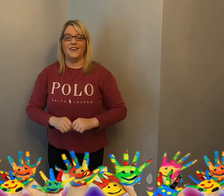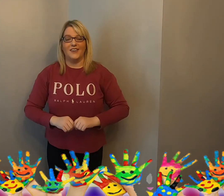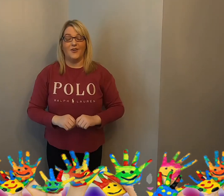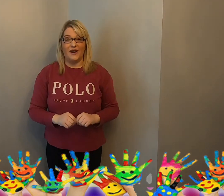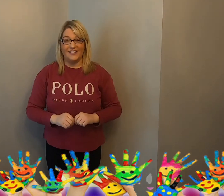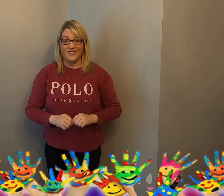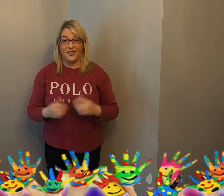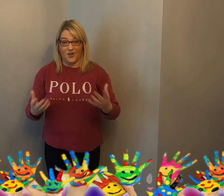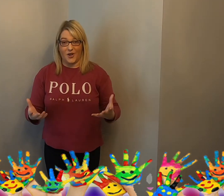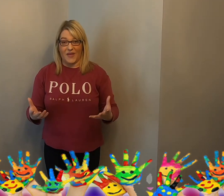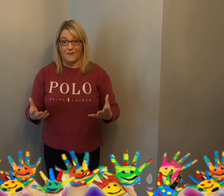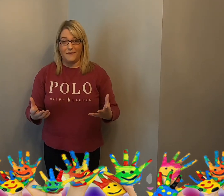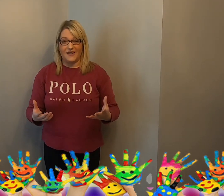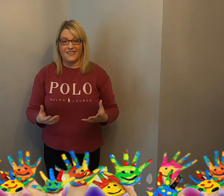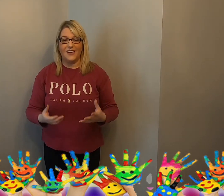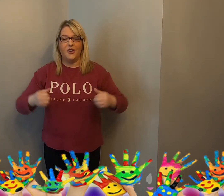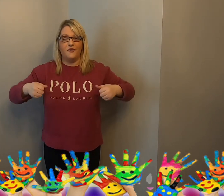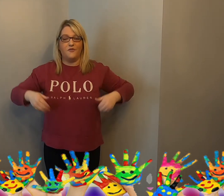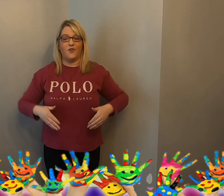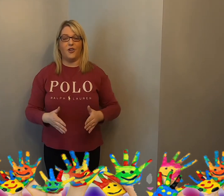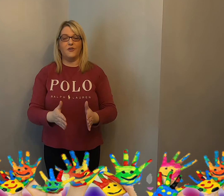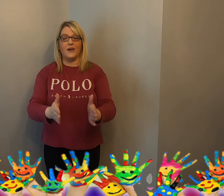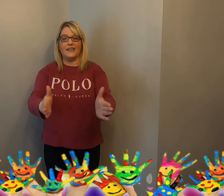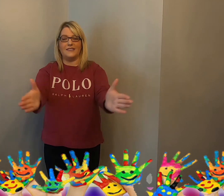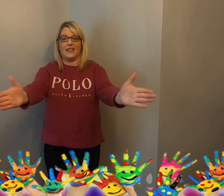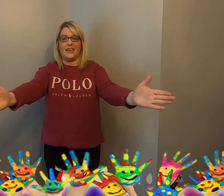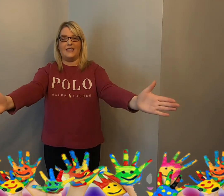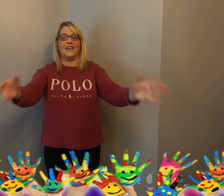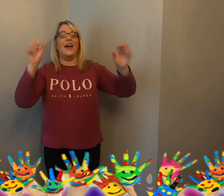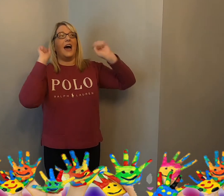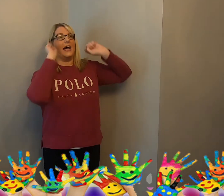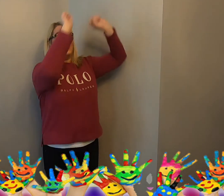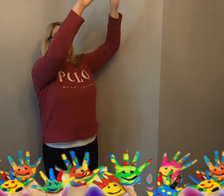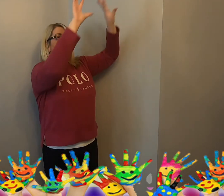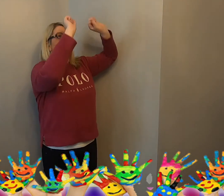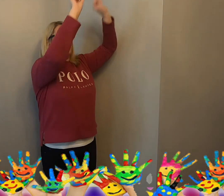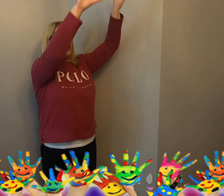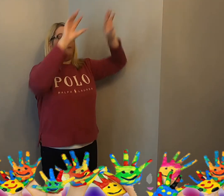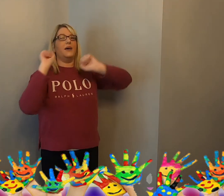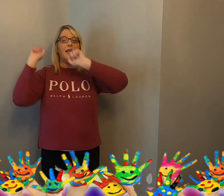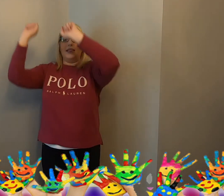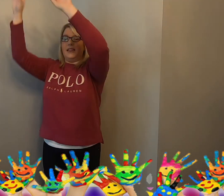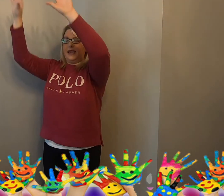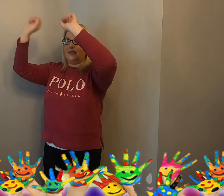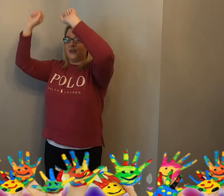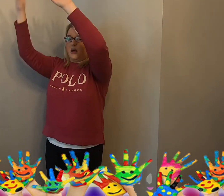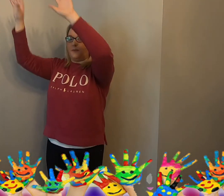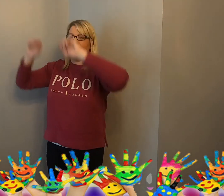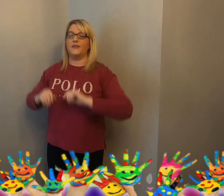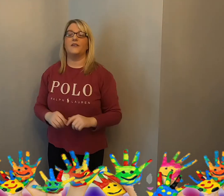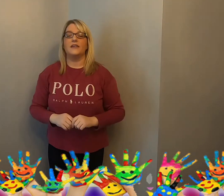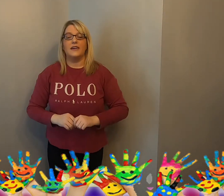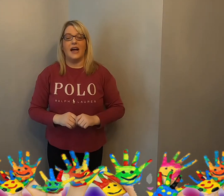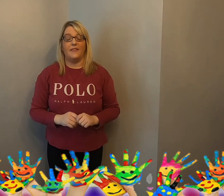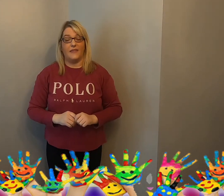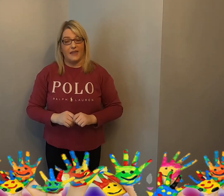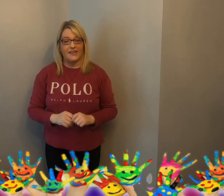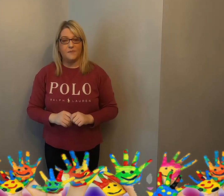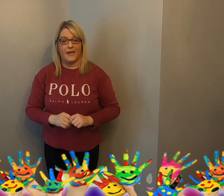All right. So y'all got that wee bit. Follow his lead and light it up, light it up. And then the next bit